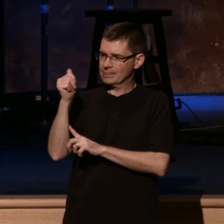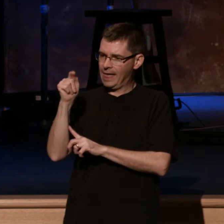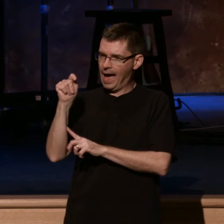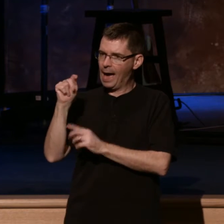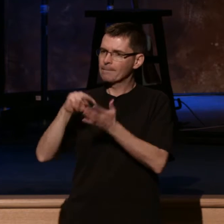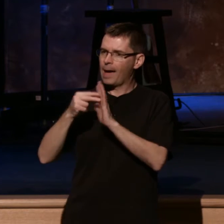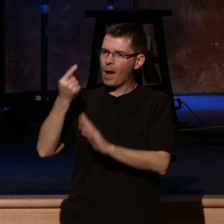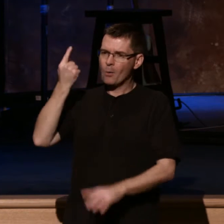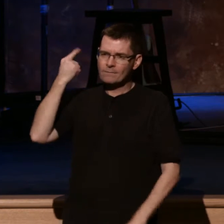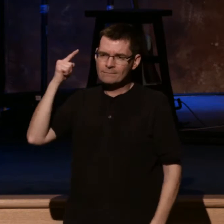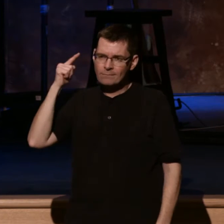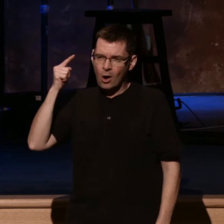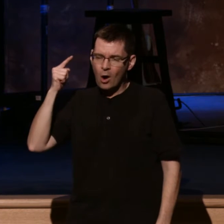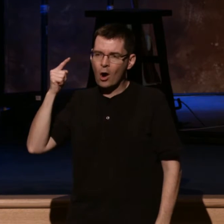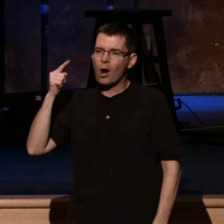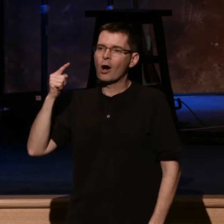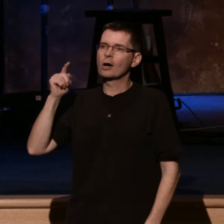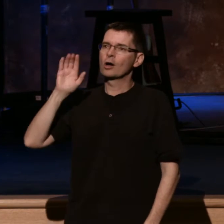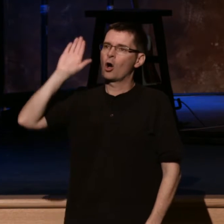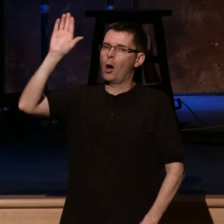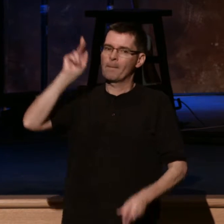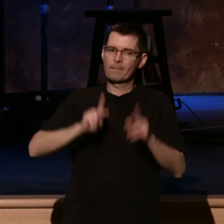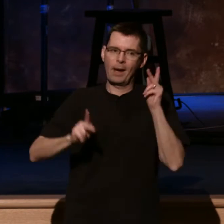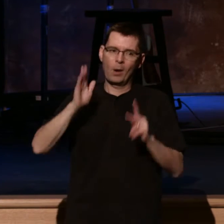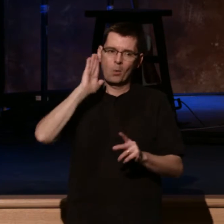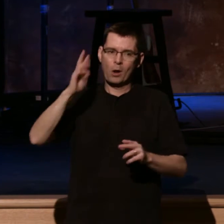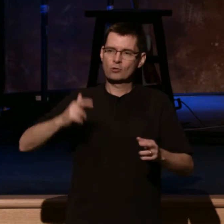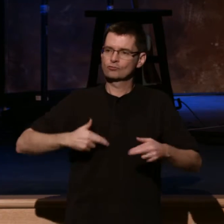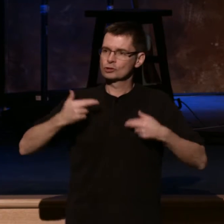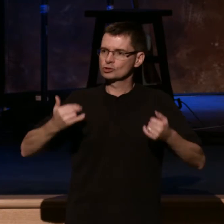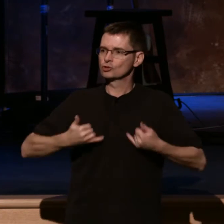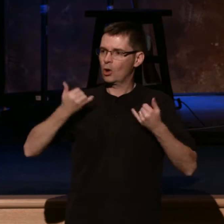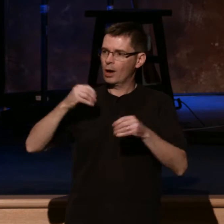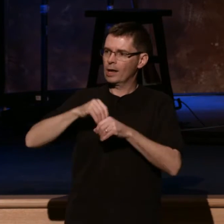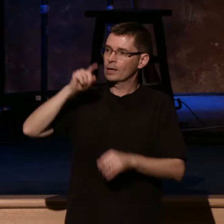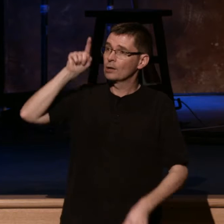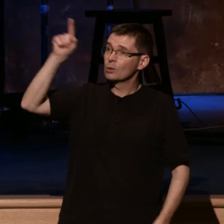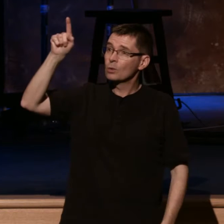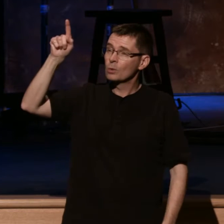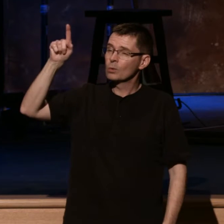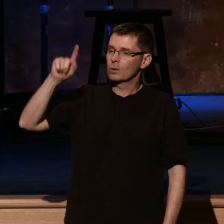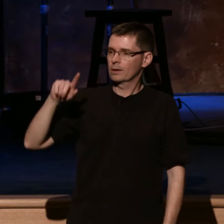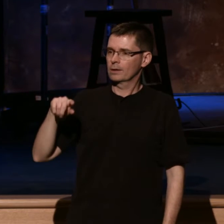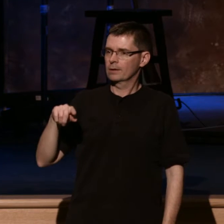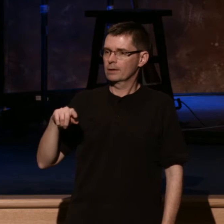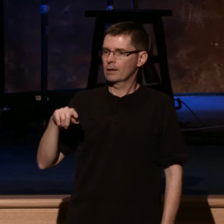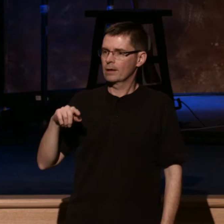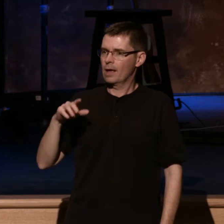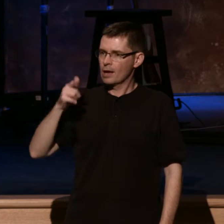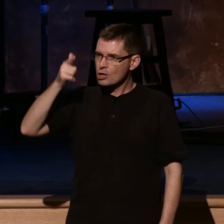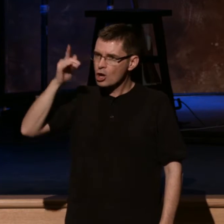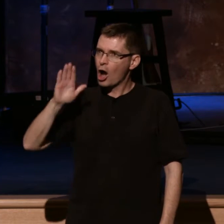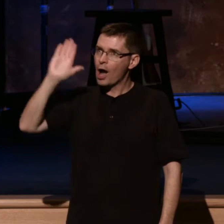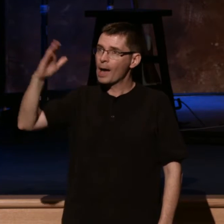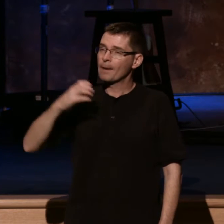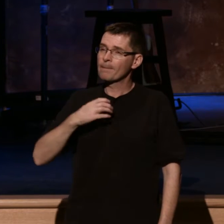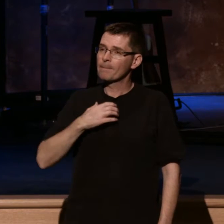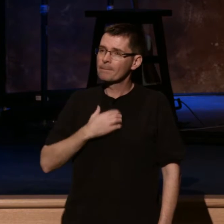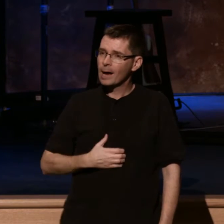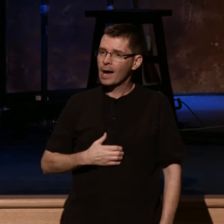may rejoice in you. And here it is. God's passion is that we would find